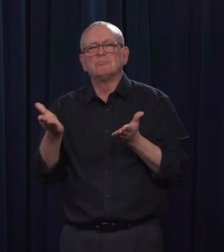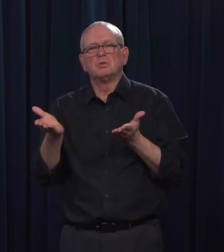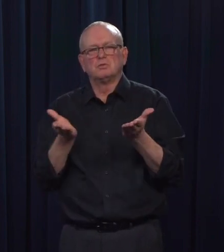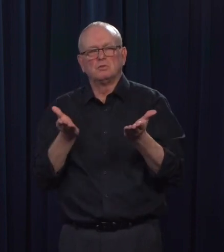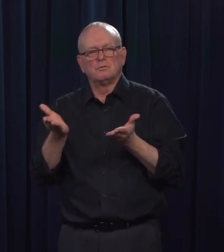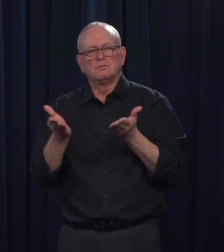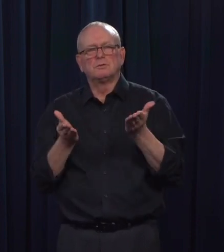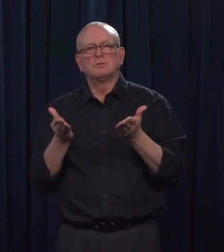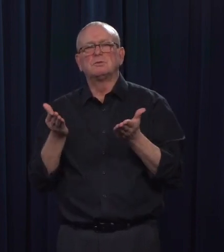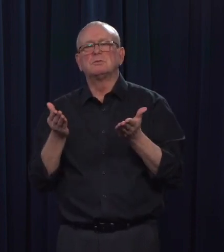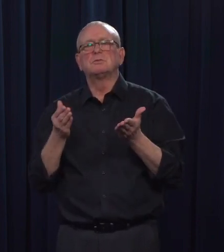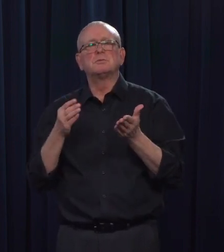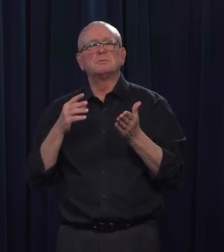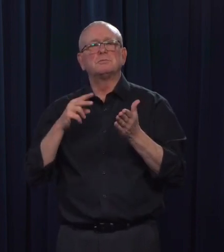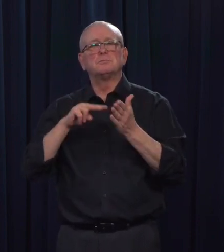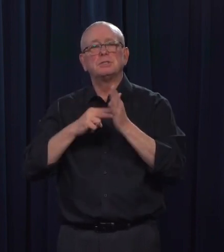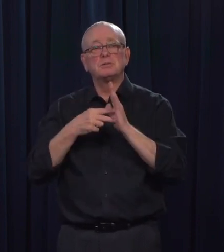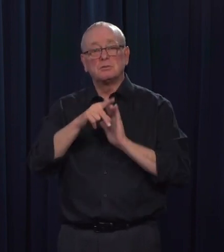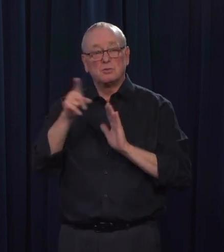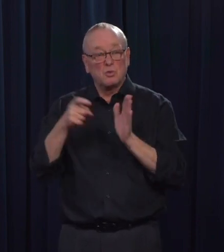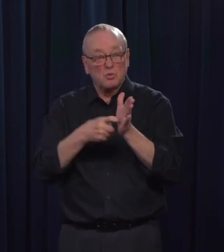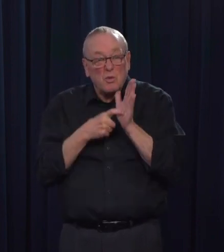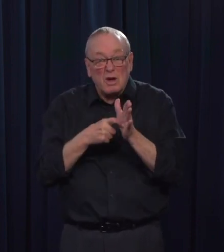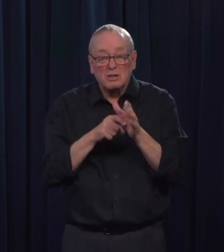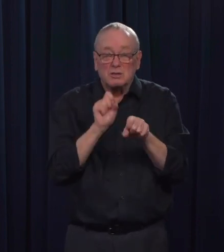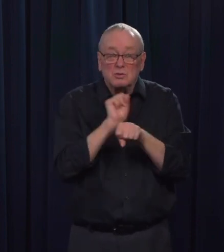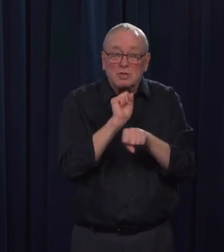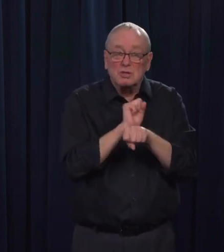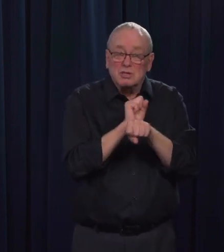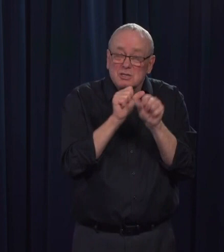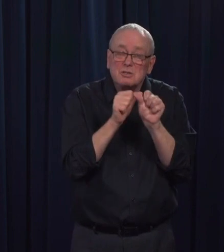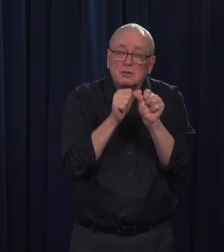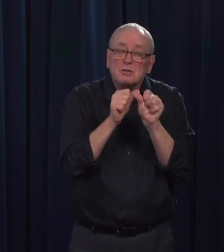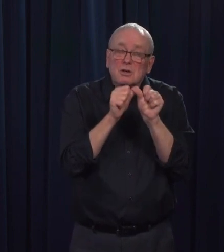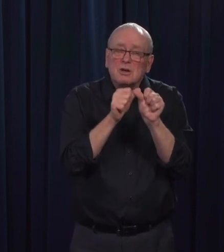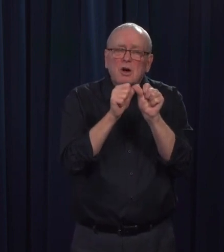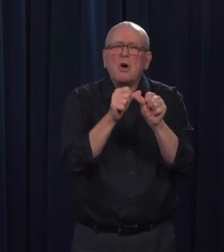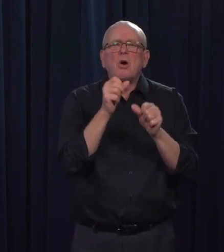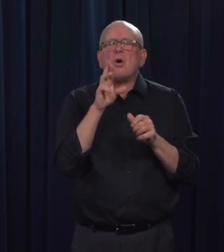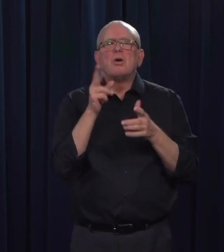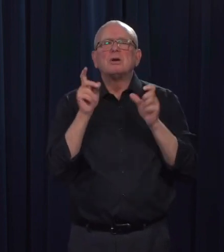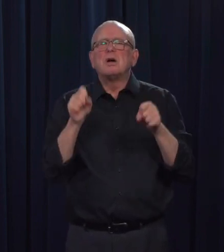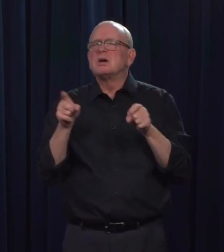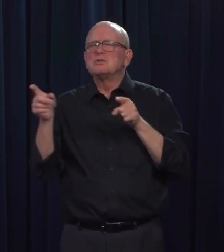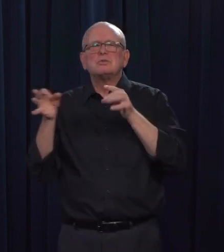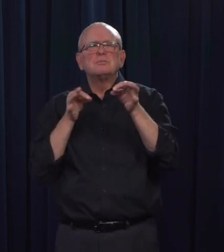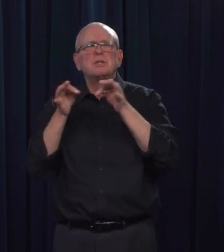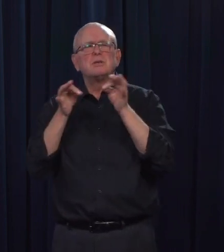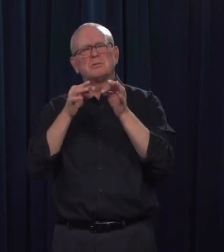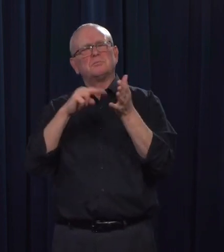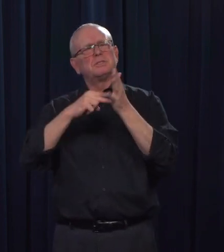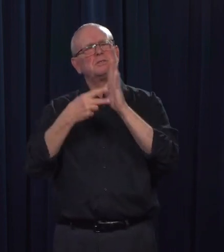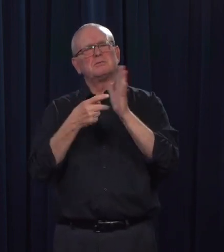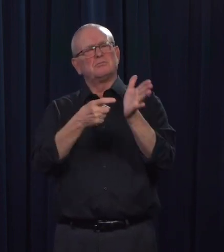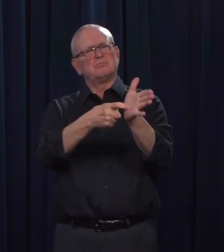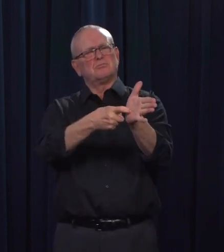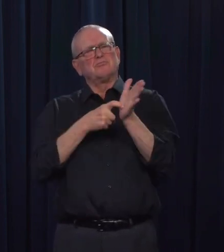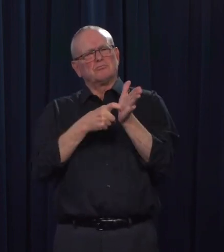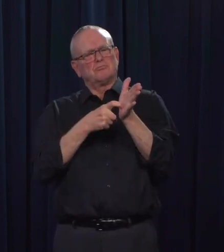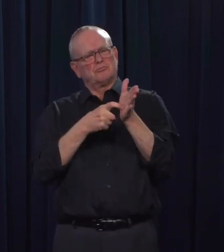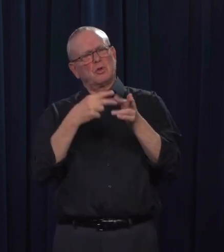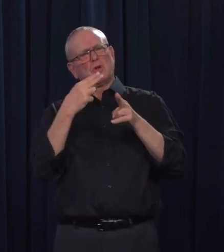an essential service ultimately just goes to show the importance of, of that industry. So that if they were to be shut down, they would have